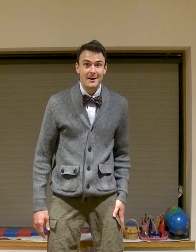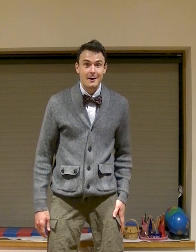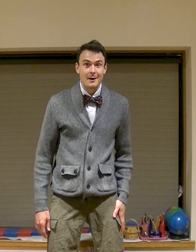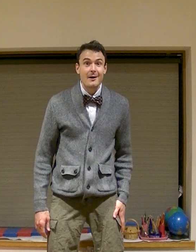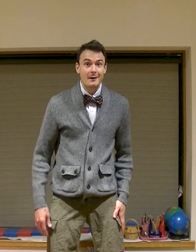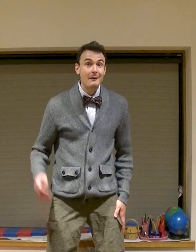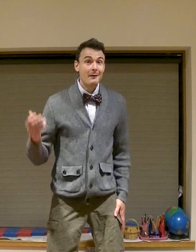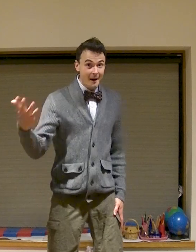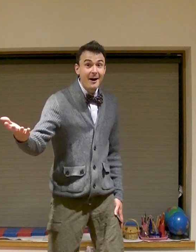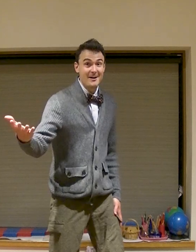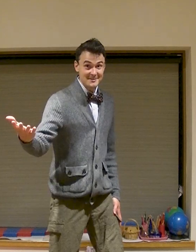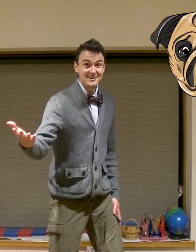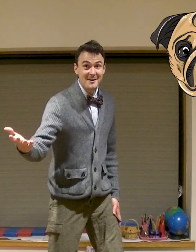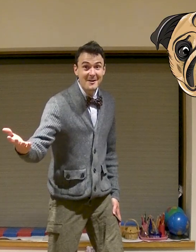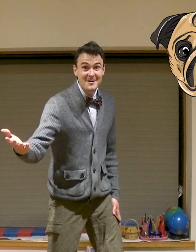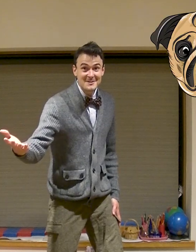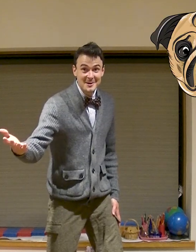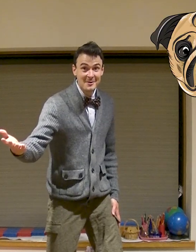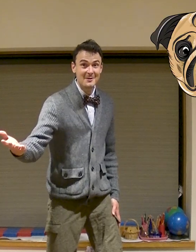a dog a